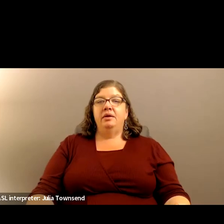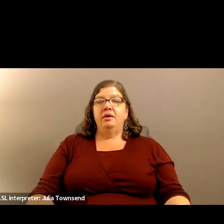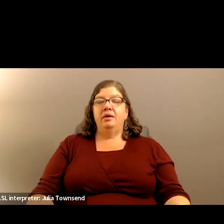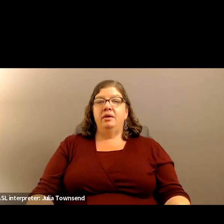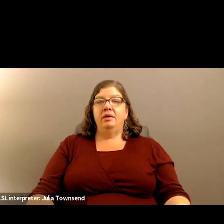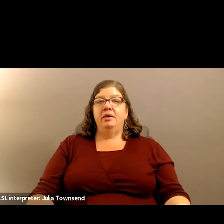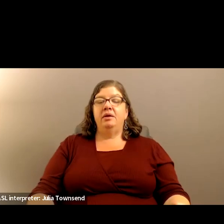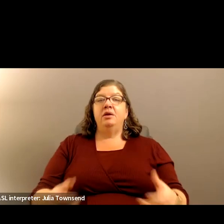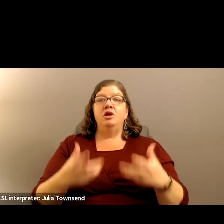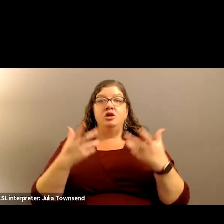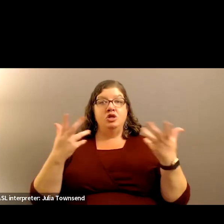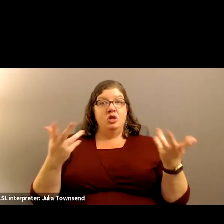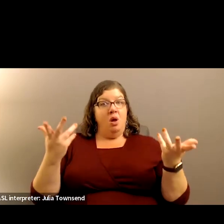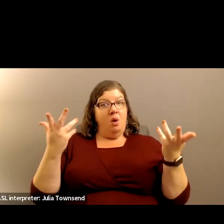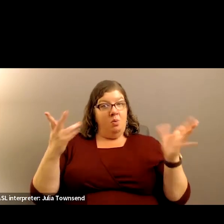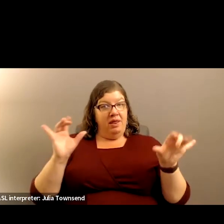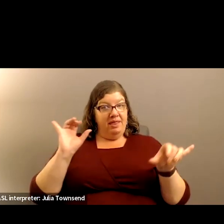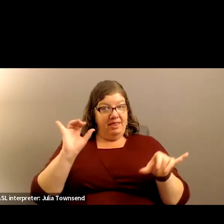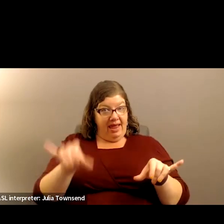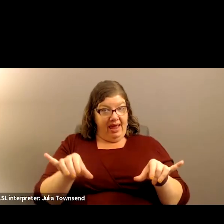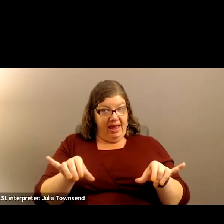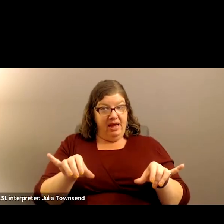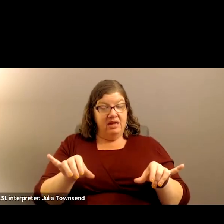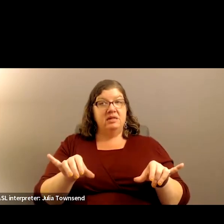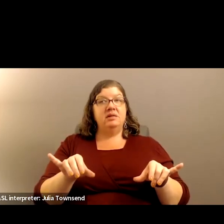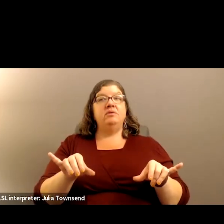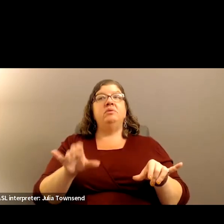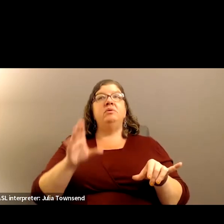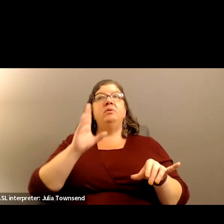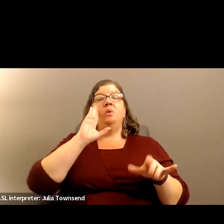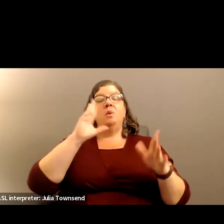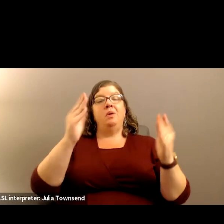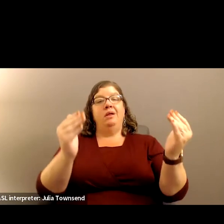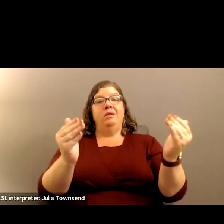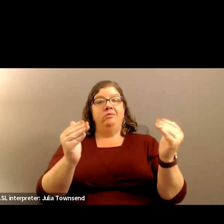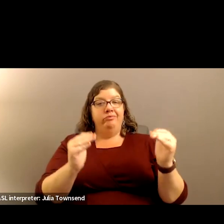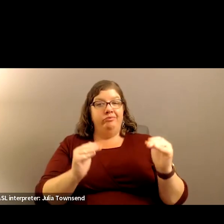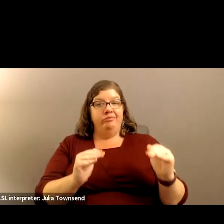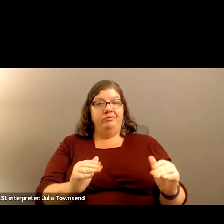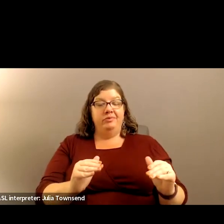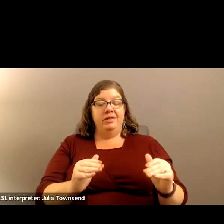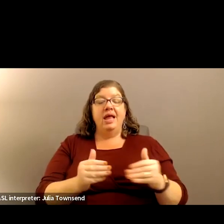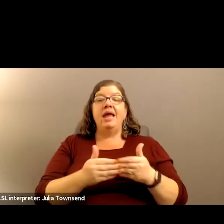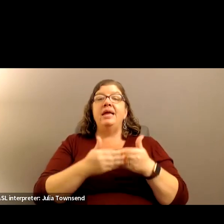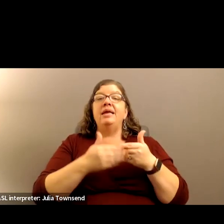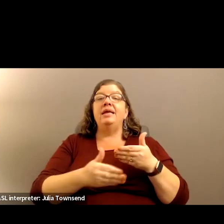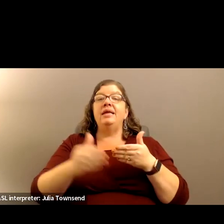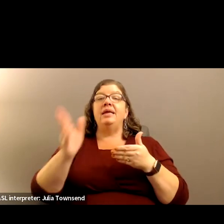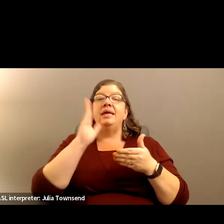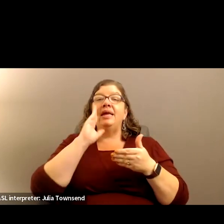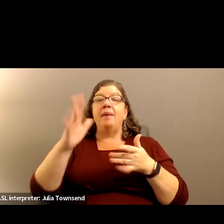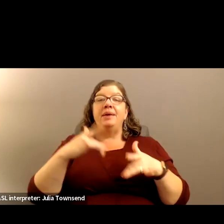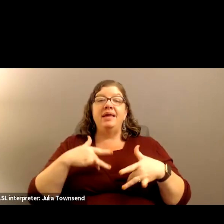So, with that, we will go on to coming events.